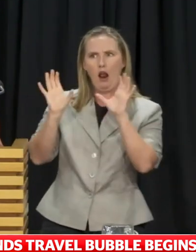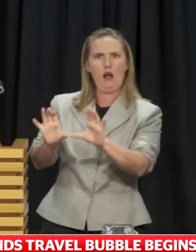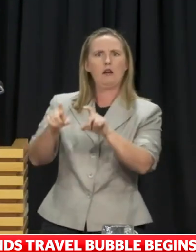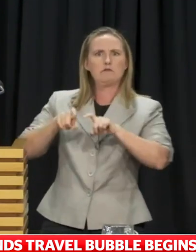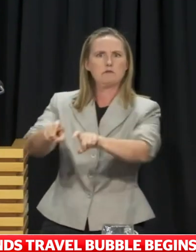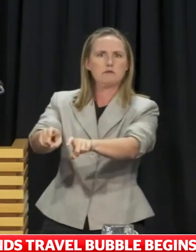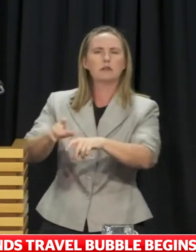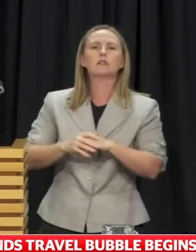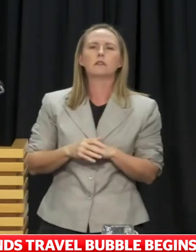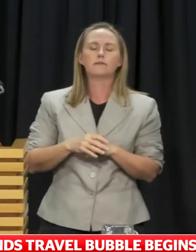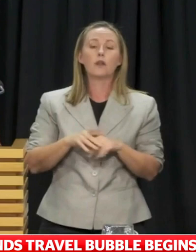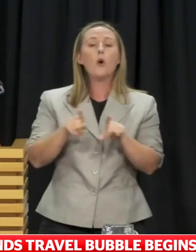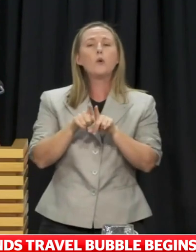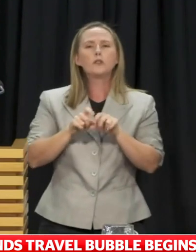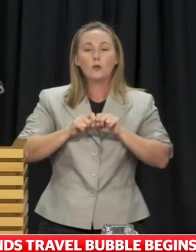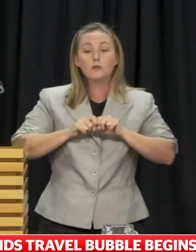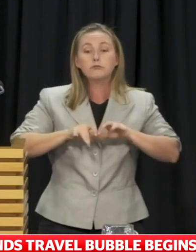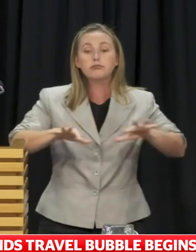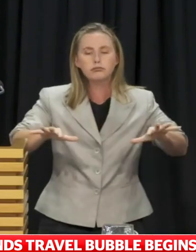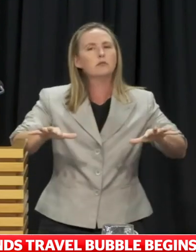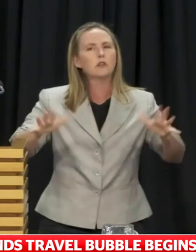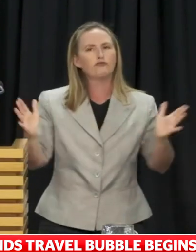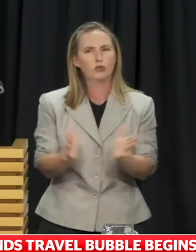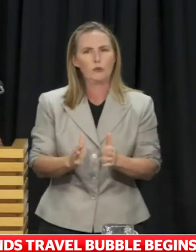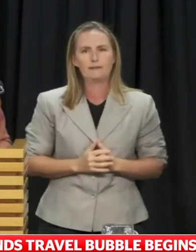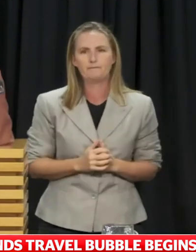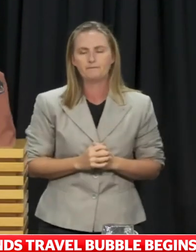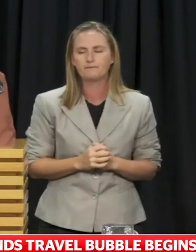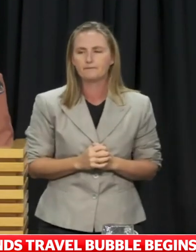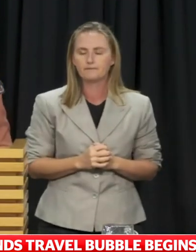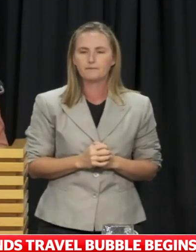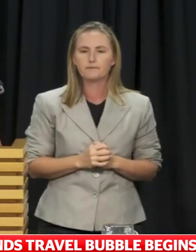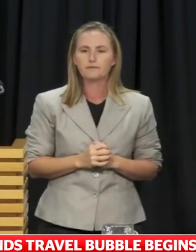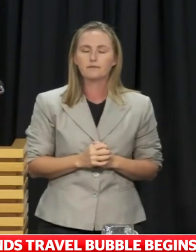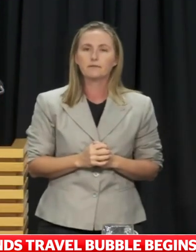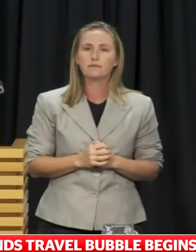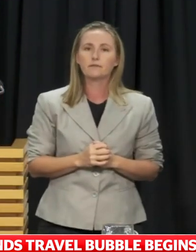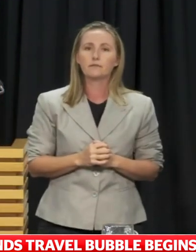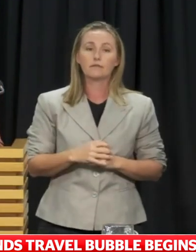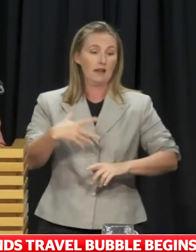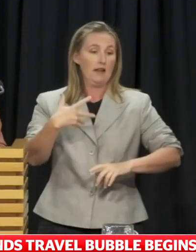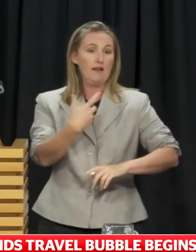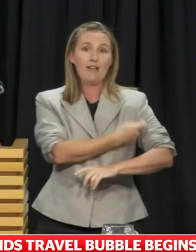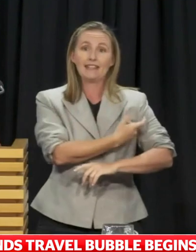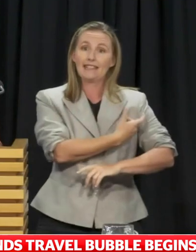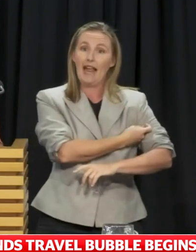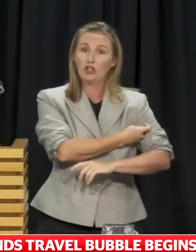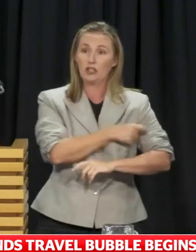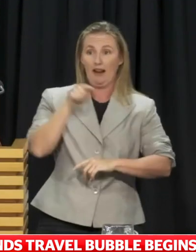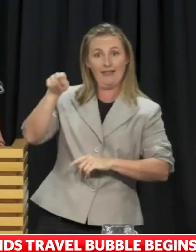spread of the virus. I would note, the vaccination of the Cook Islands population was not considered a